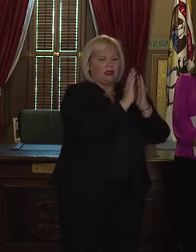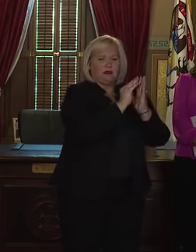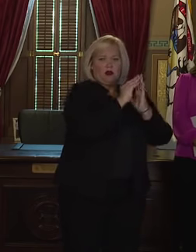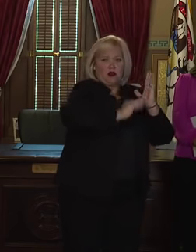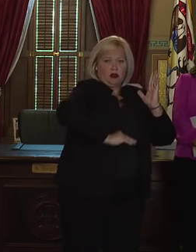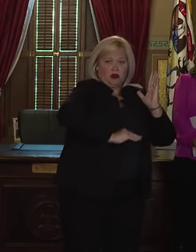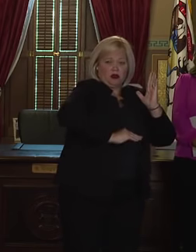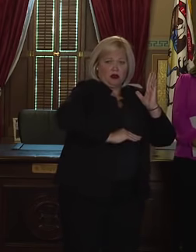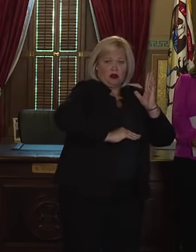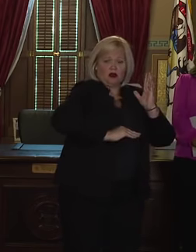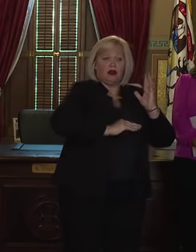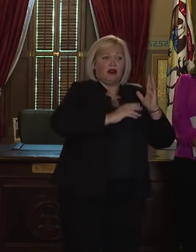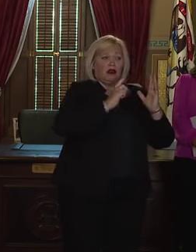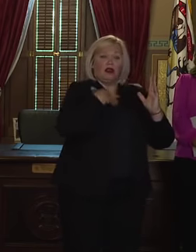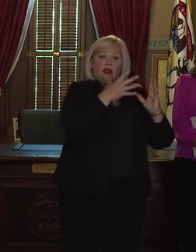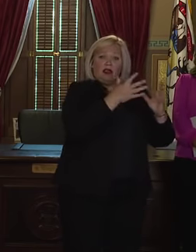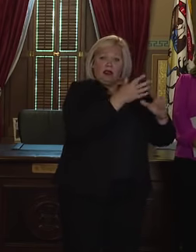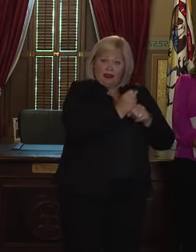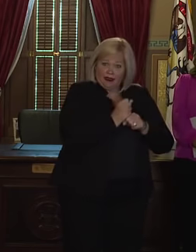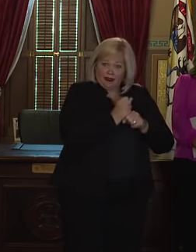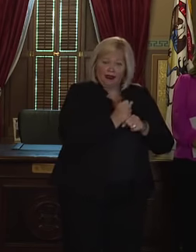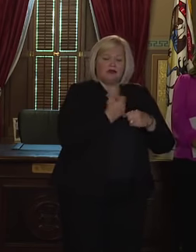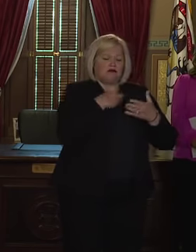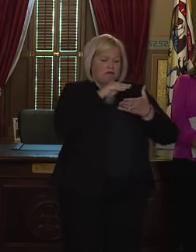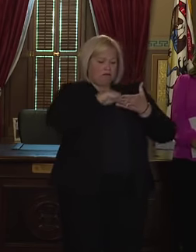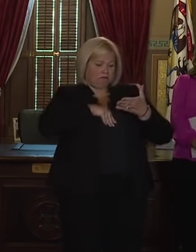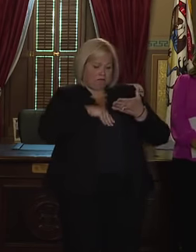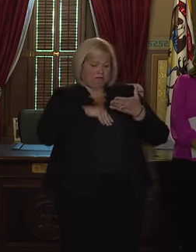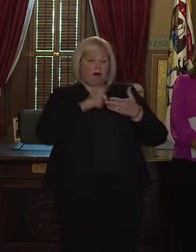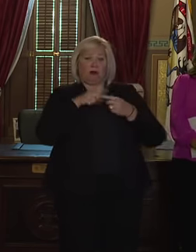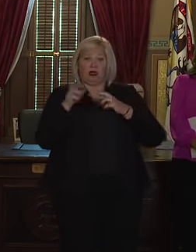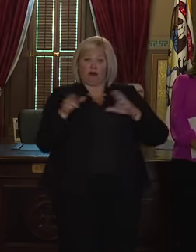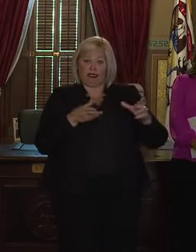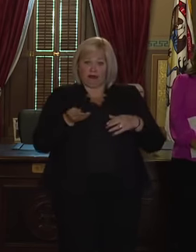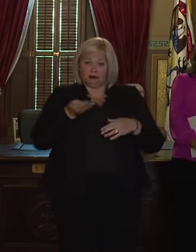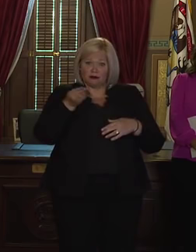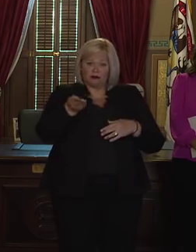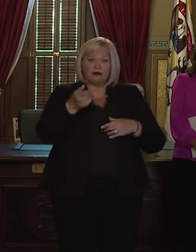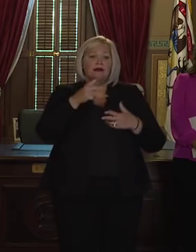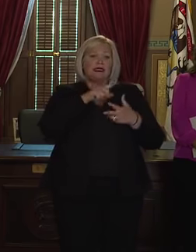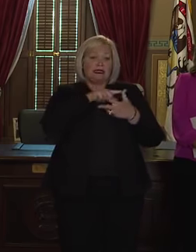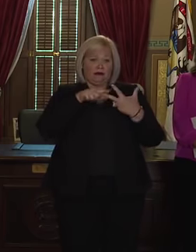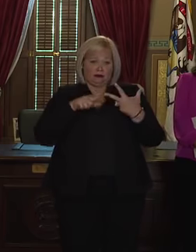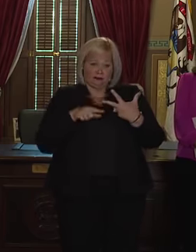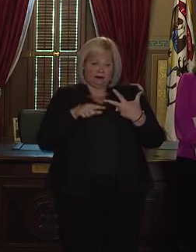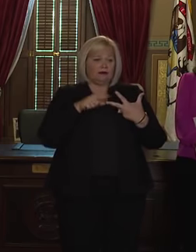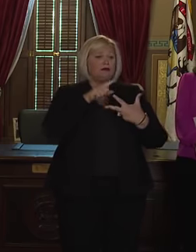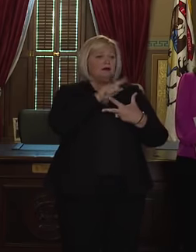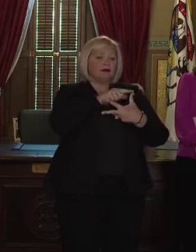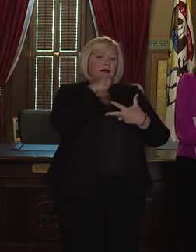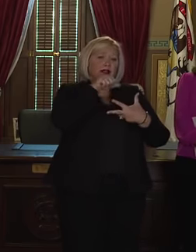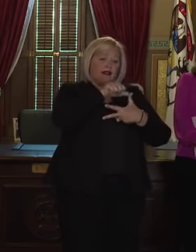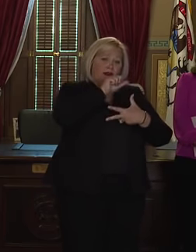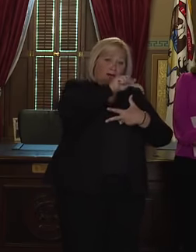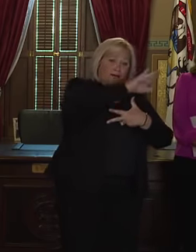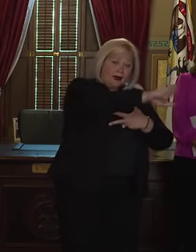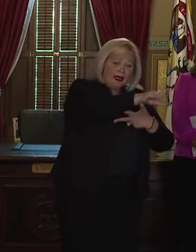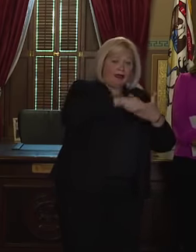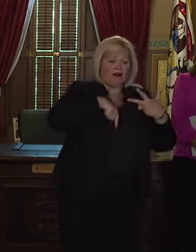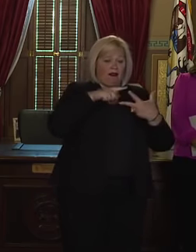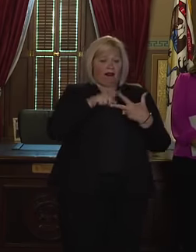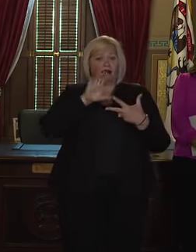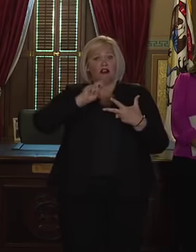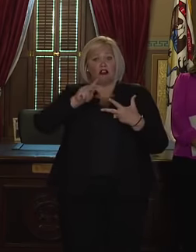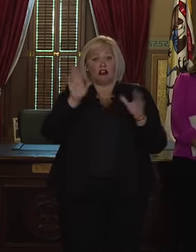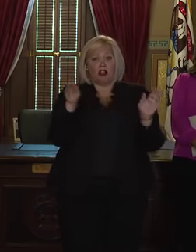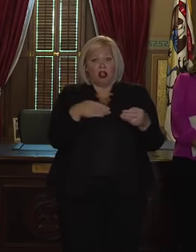of three ways, at your local Dropbox, at your local clerk's office, or through the mail. And if you do choose to return your ballot through the mail, please